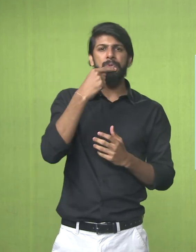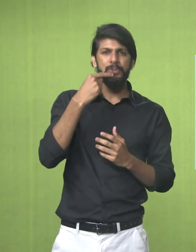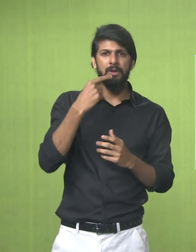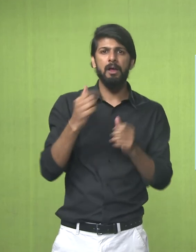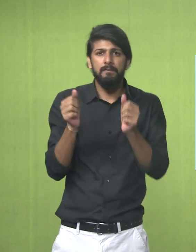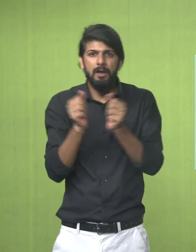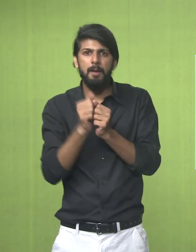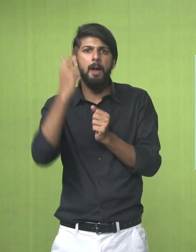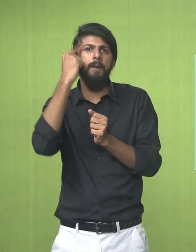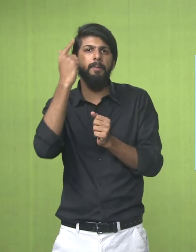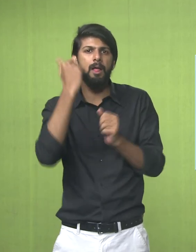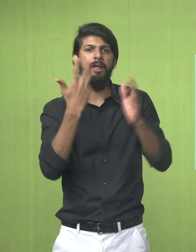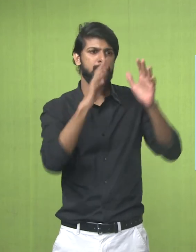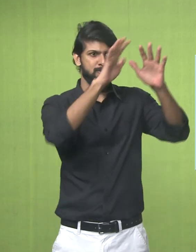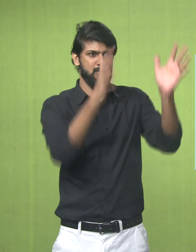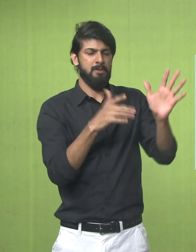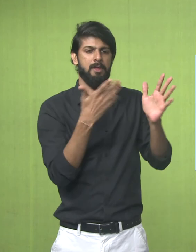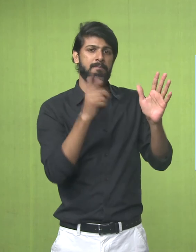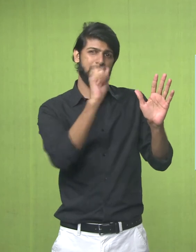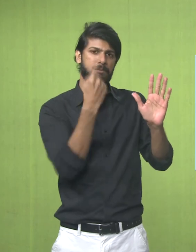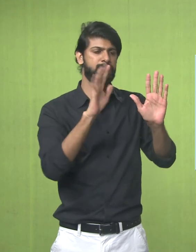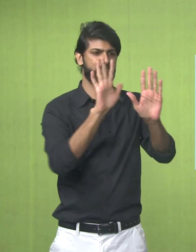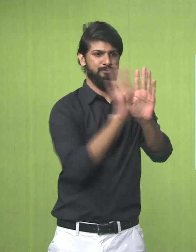Red And Then Black Lines Were Added